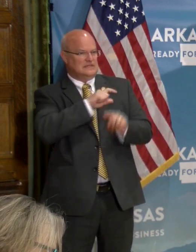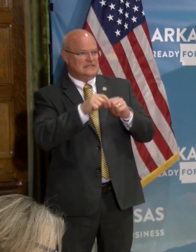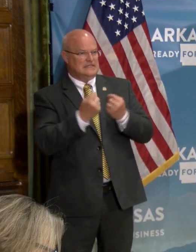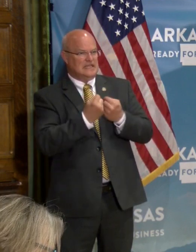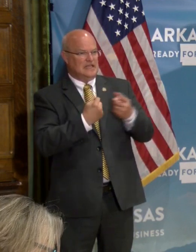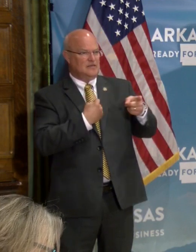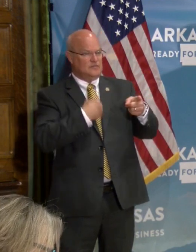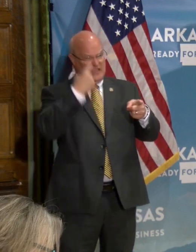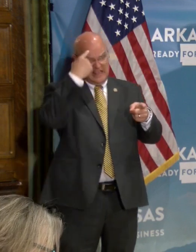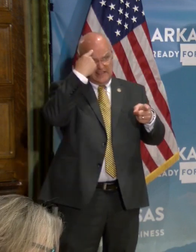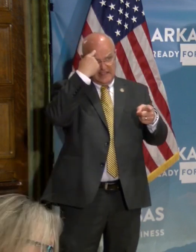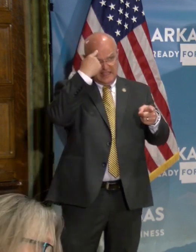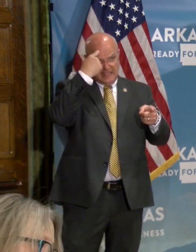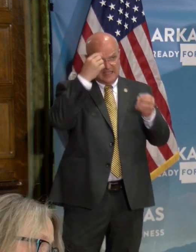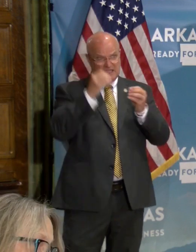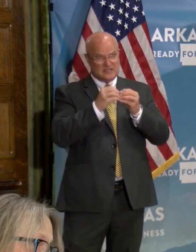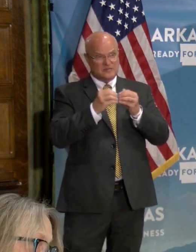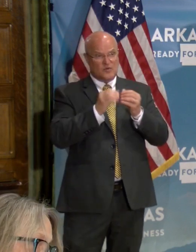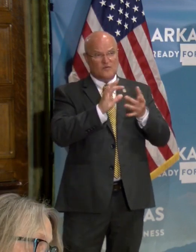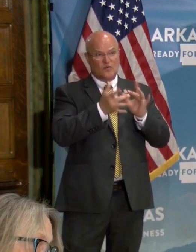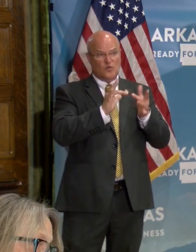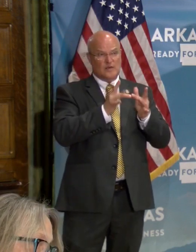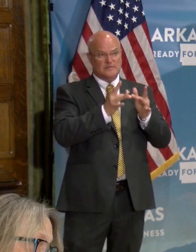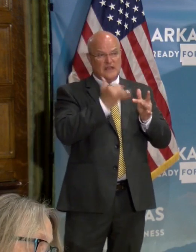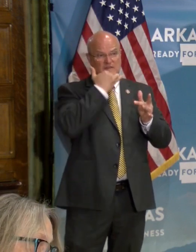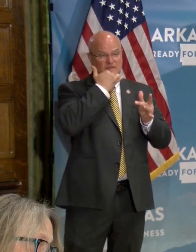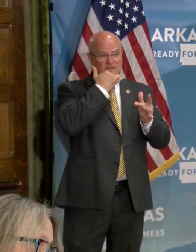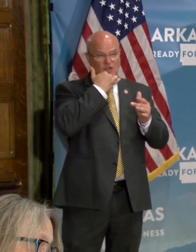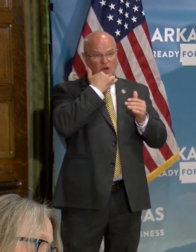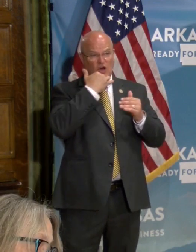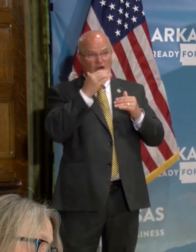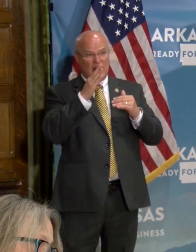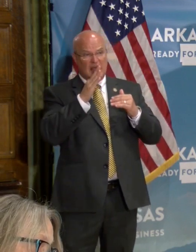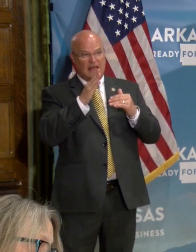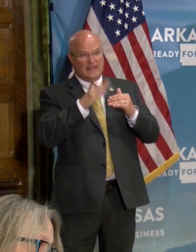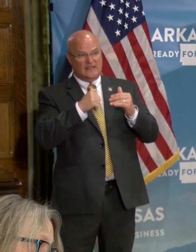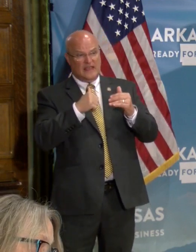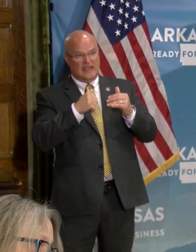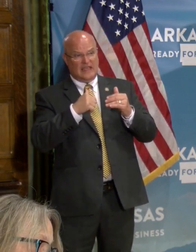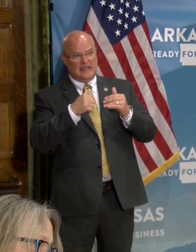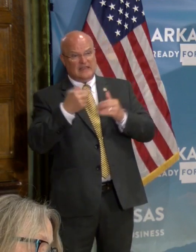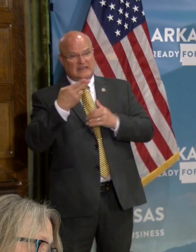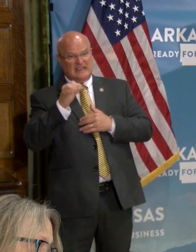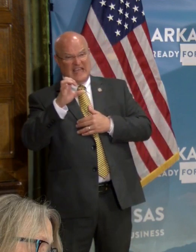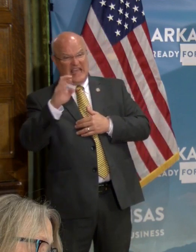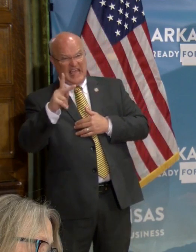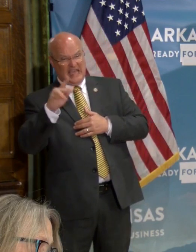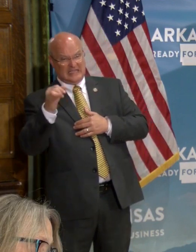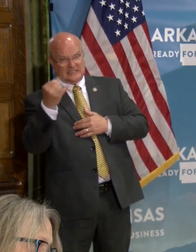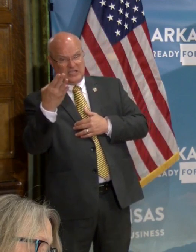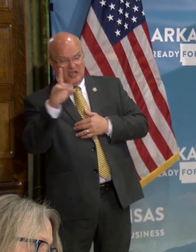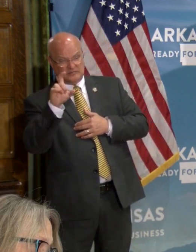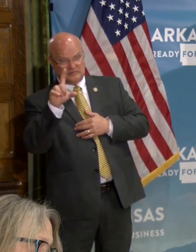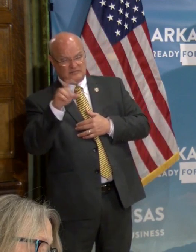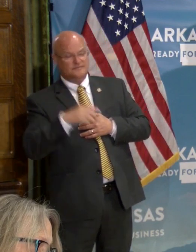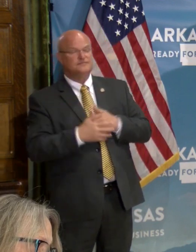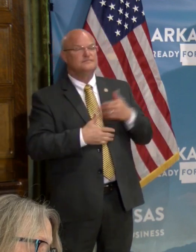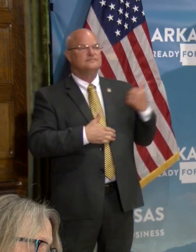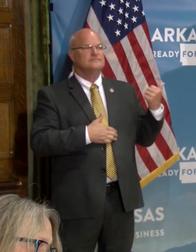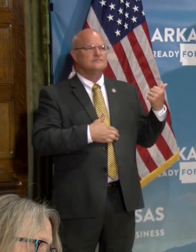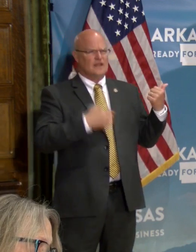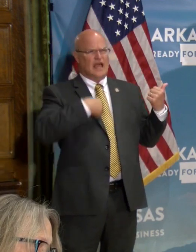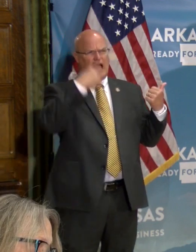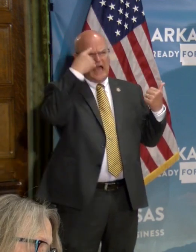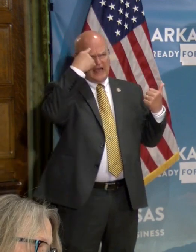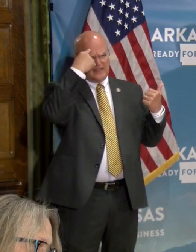So are we thinking this is more of a website flaw rather than like a hack, a hack jump? Well,